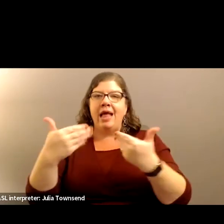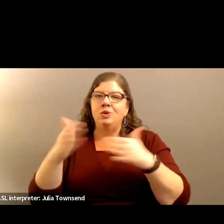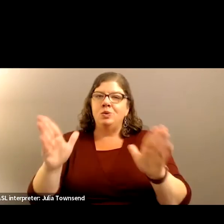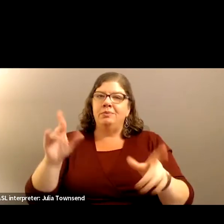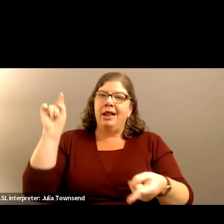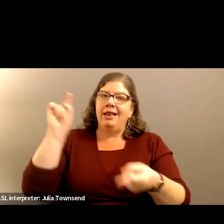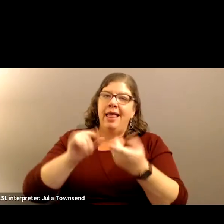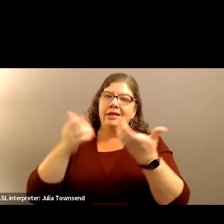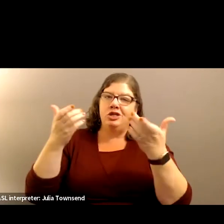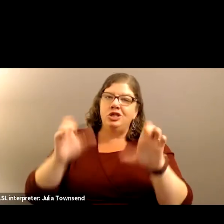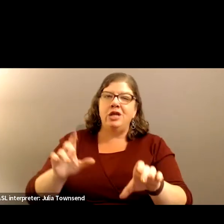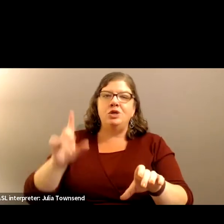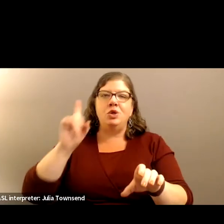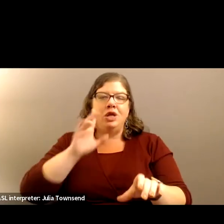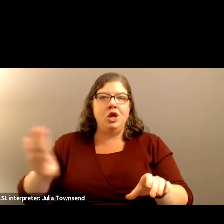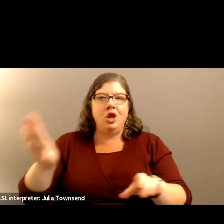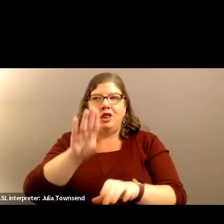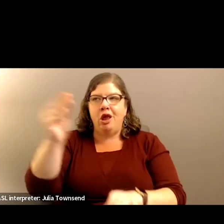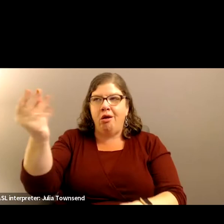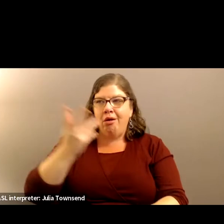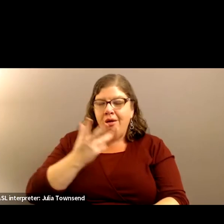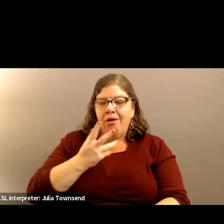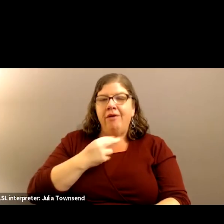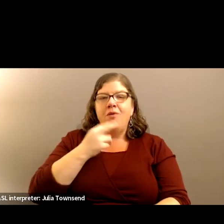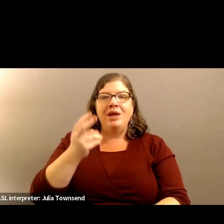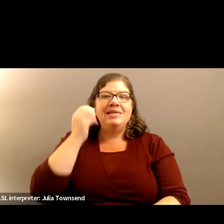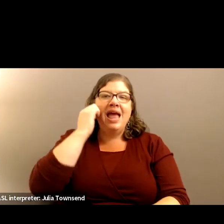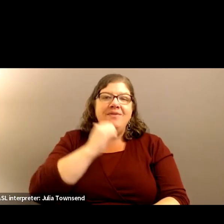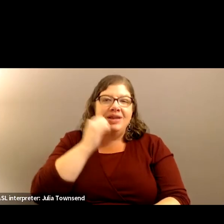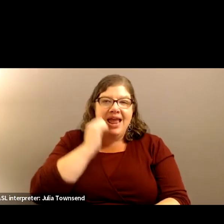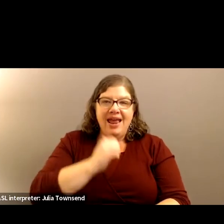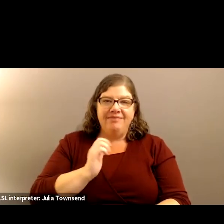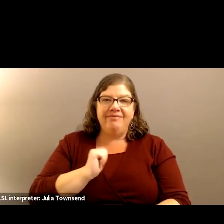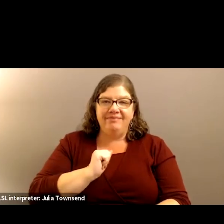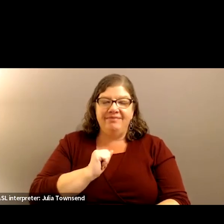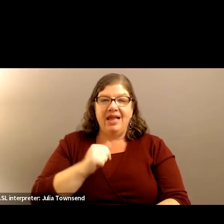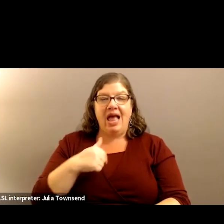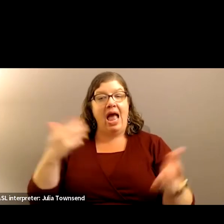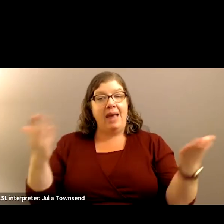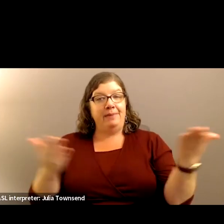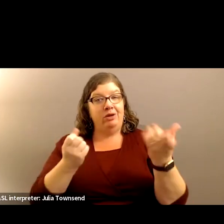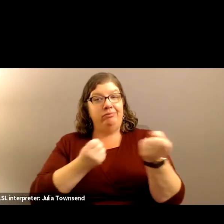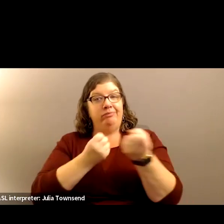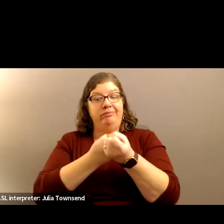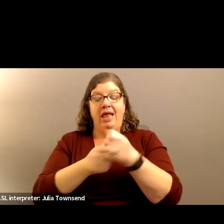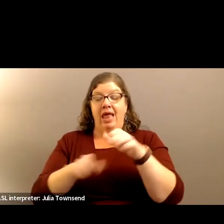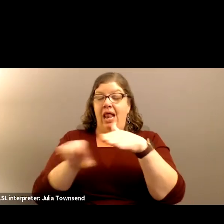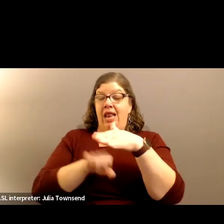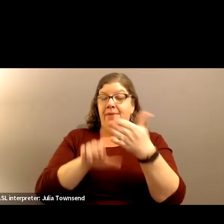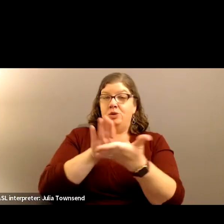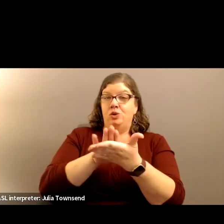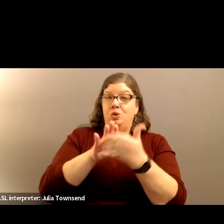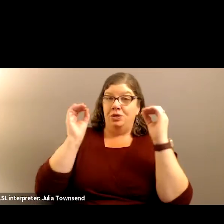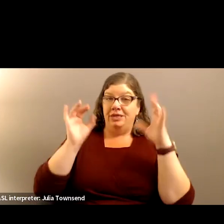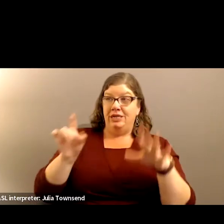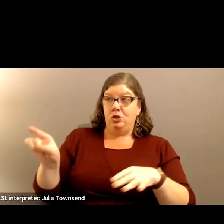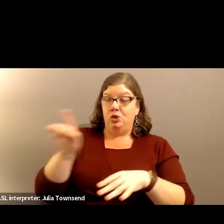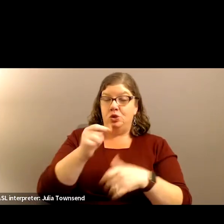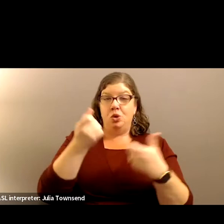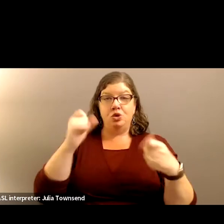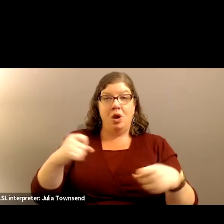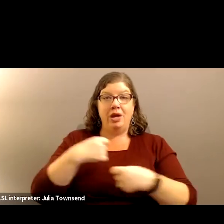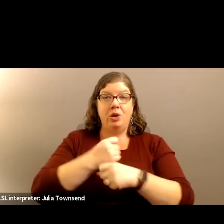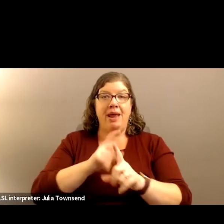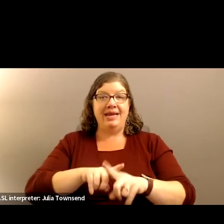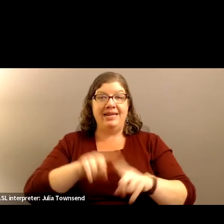fewer chances we have to hear their voices. Every day. I'm here on behalf of the elementary school teachers who are trying